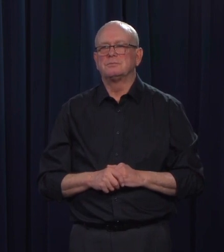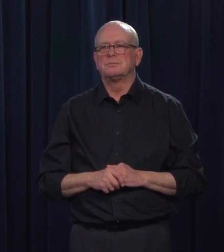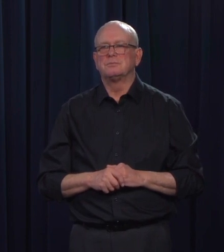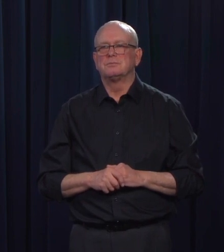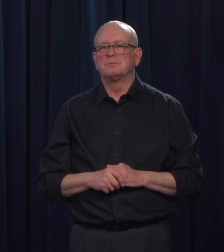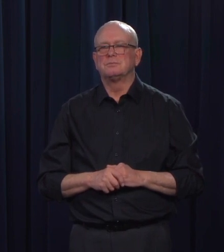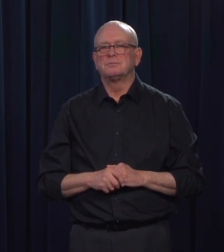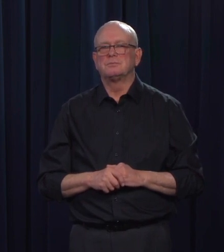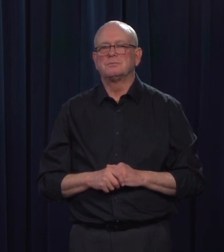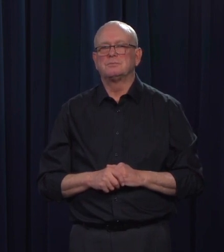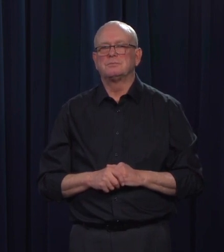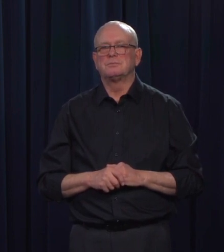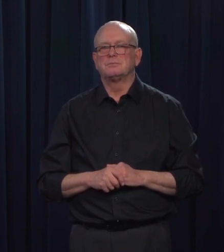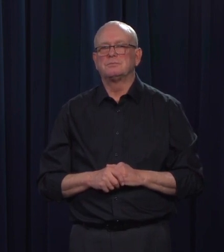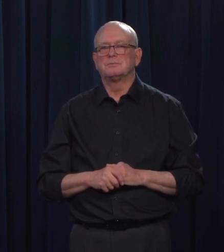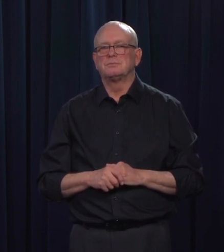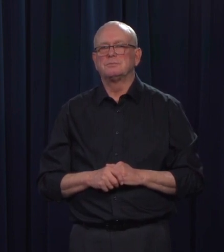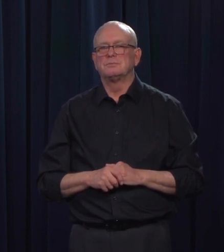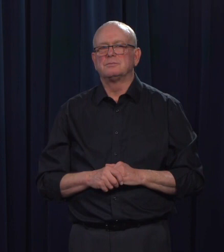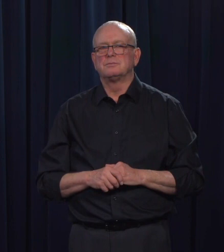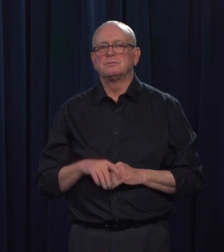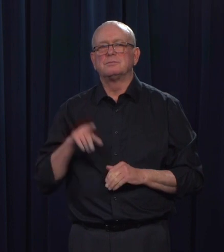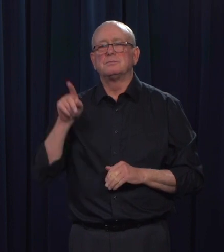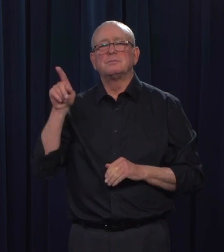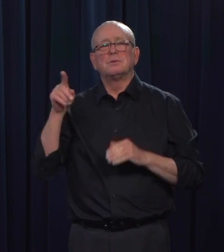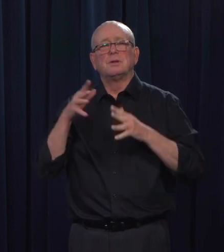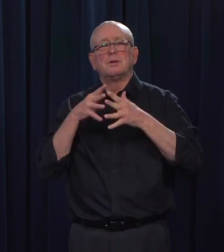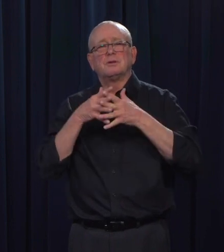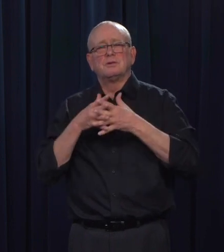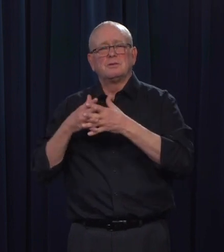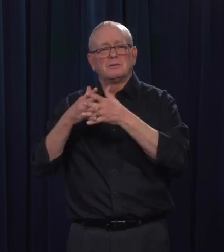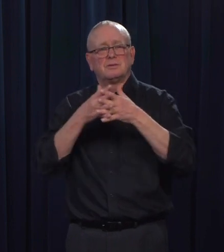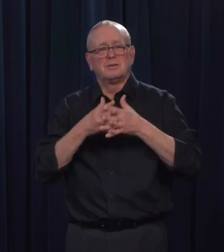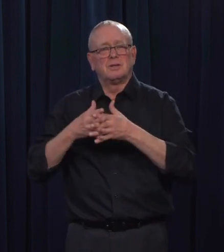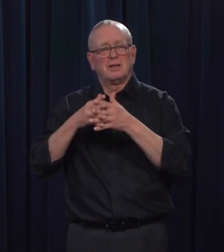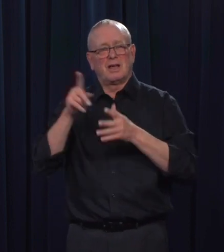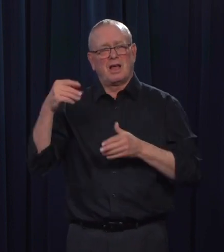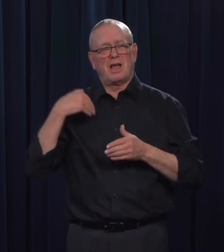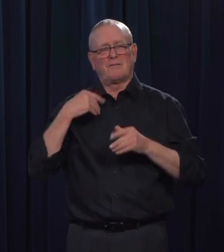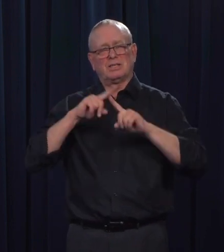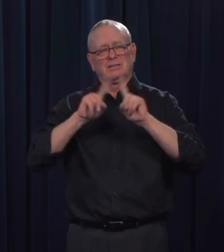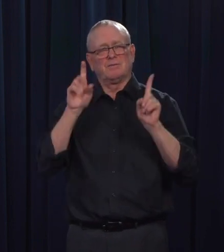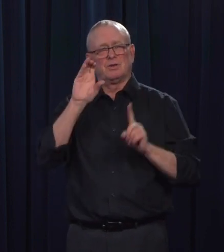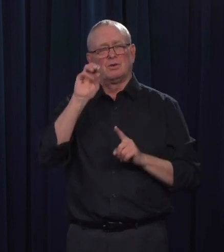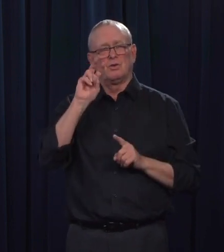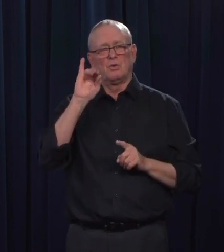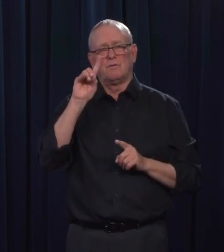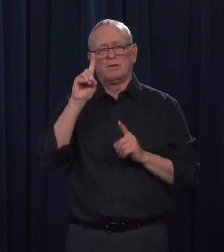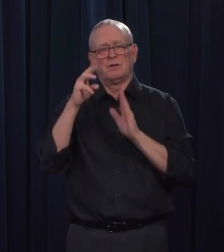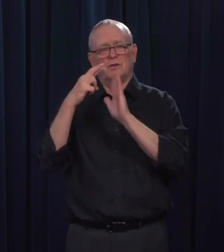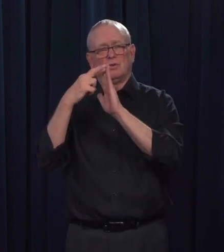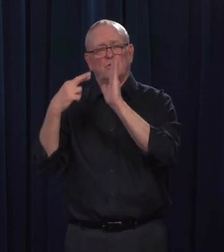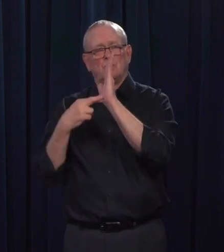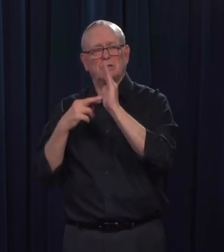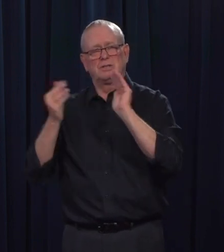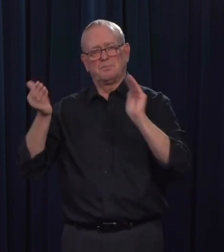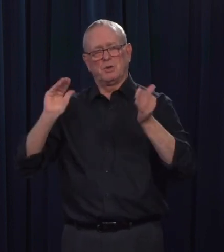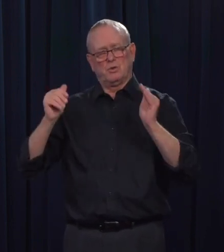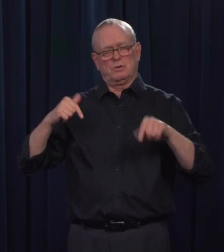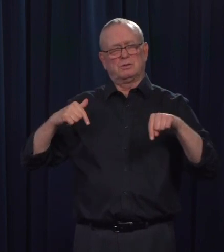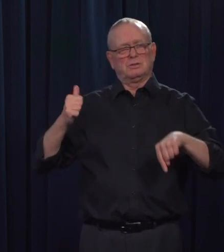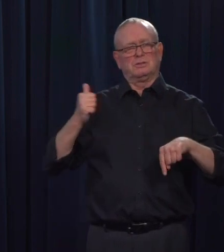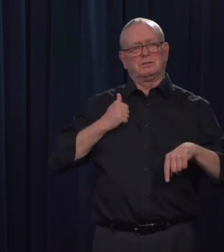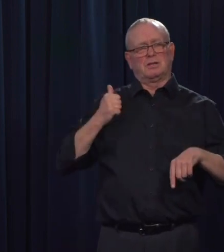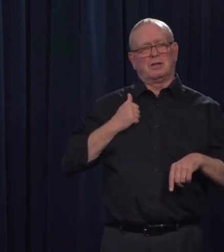COVID rules in place in Canada, what if we aren't able to get food from our main supplier? So, that's something that,